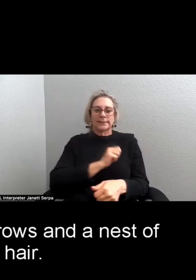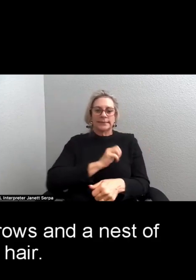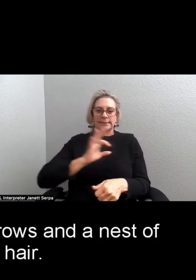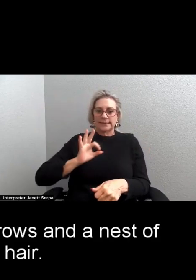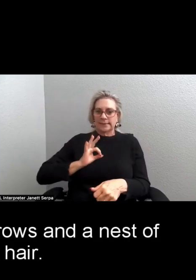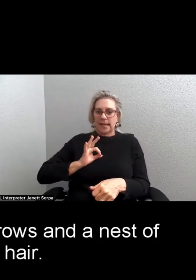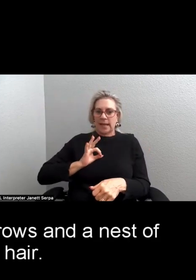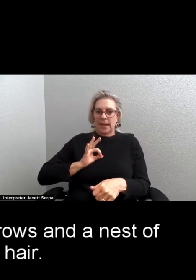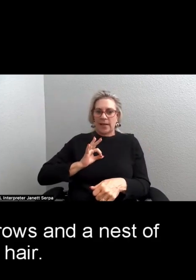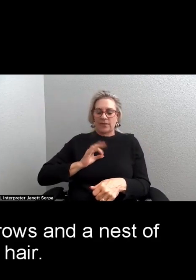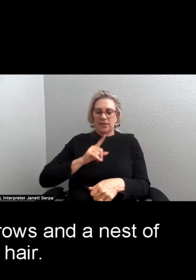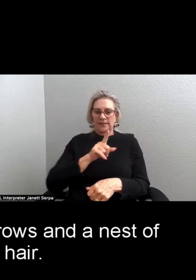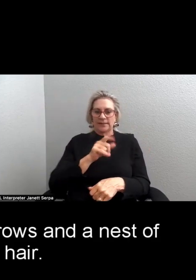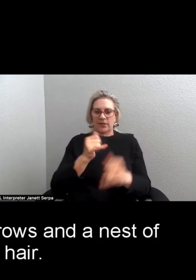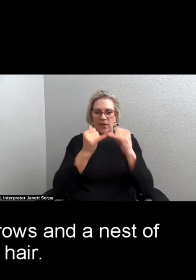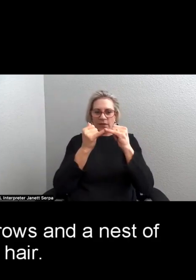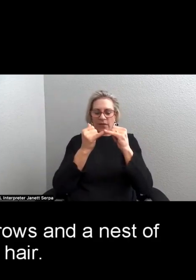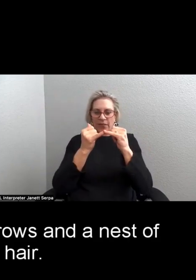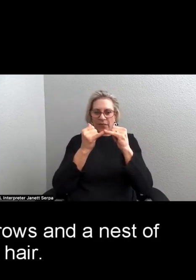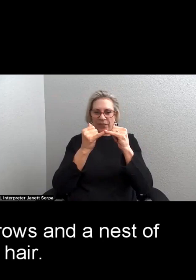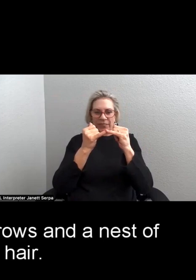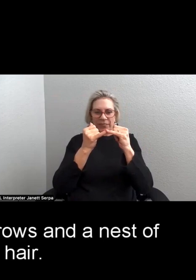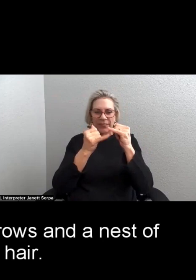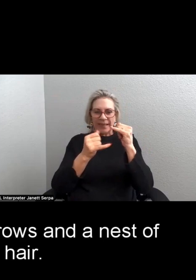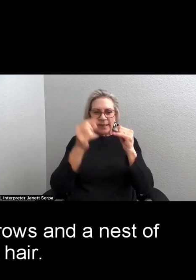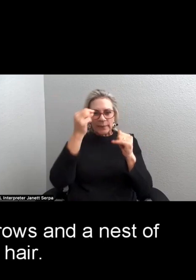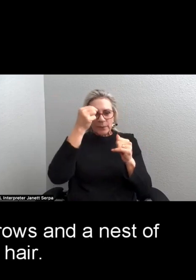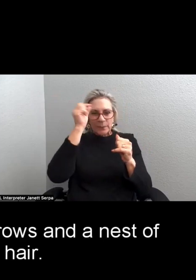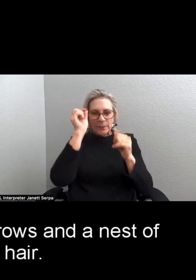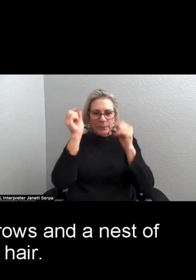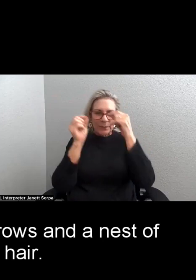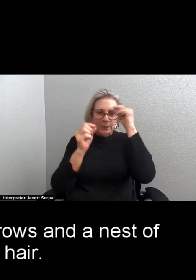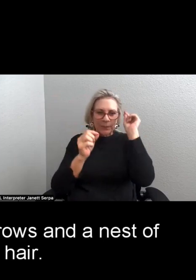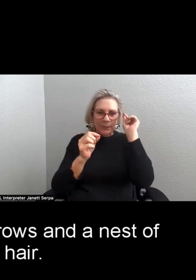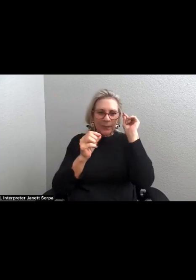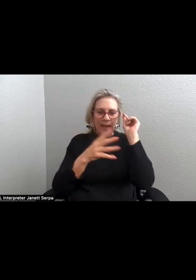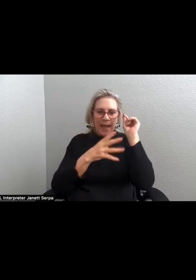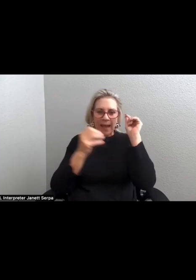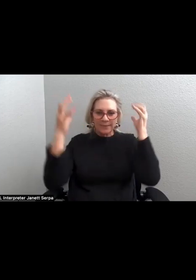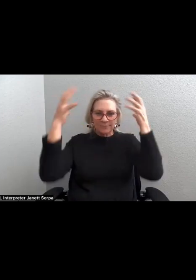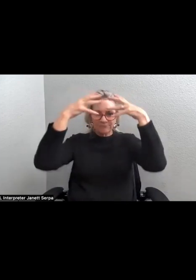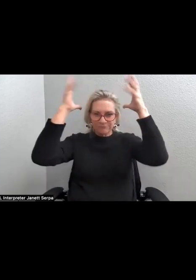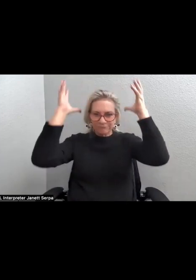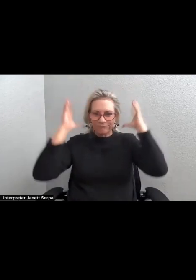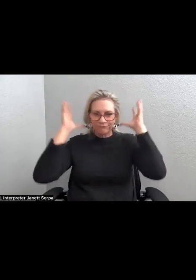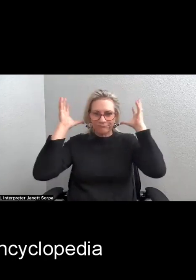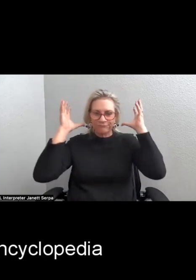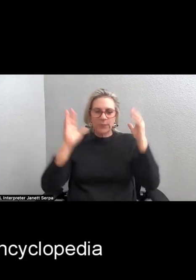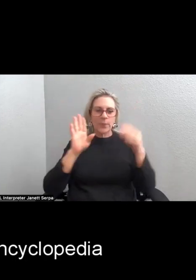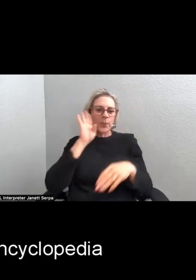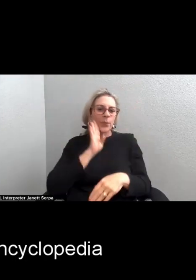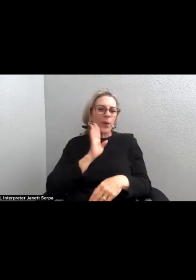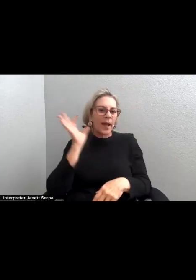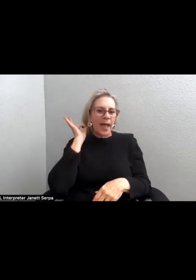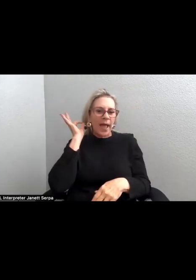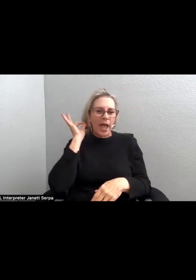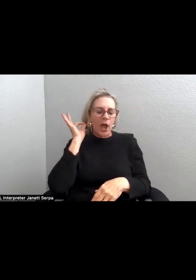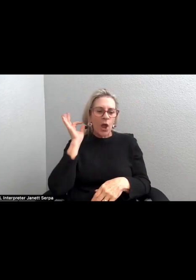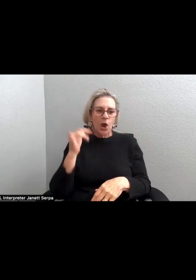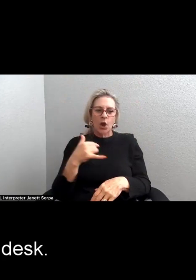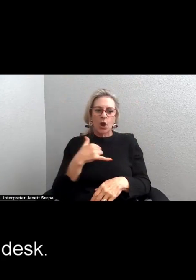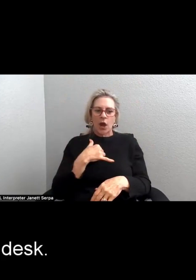thin penciled brows and a nest of brown hair. I place the